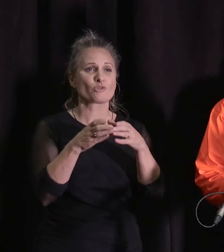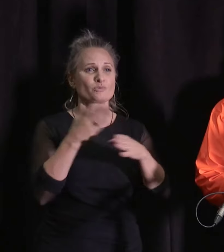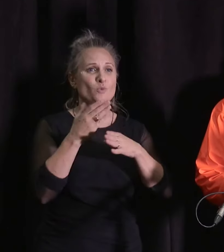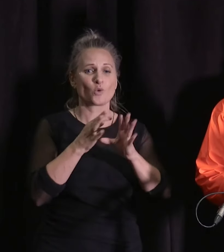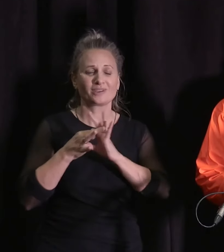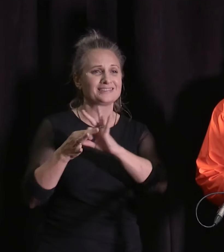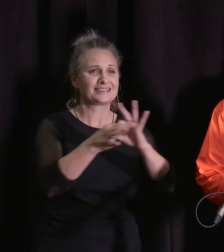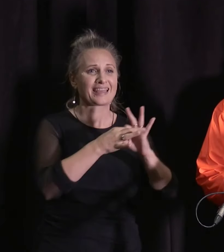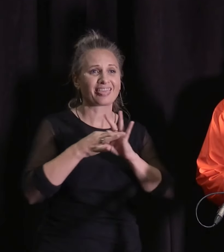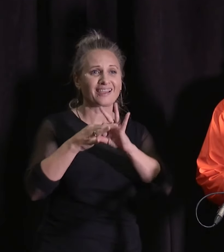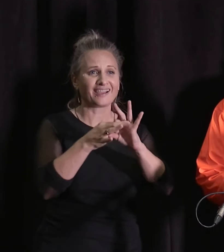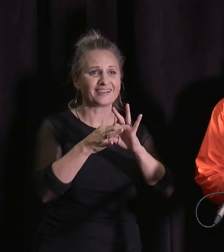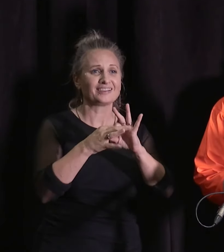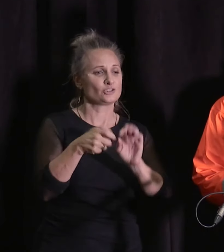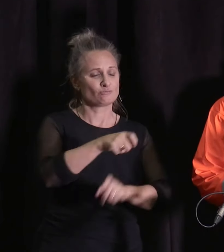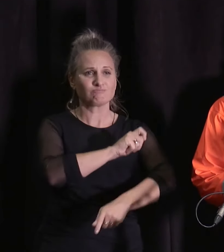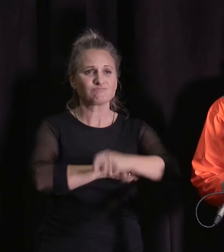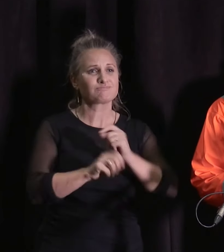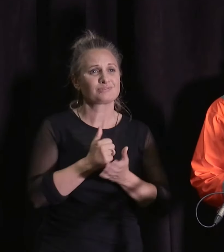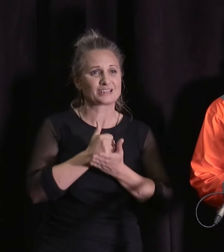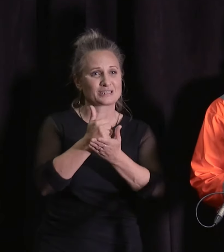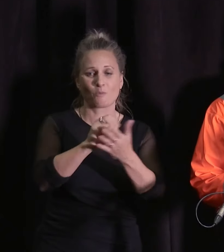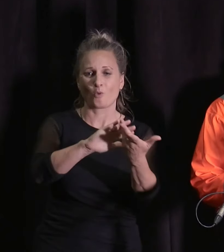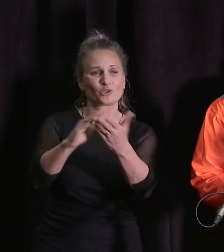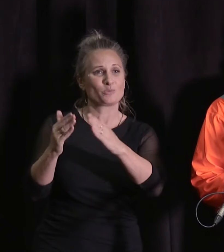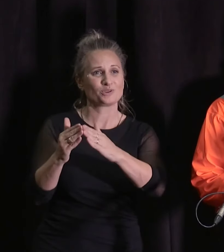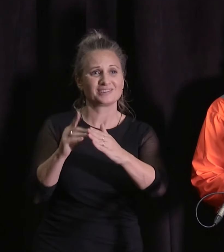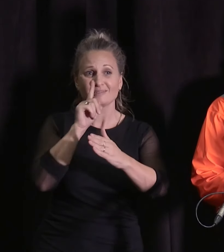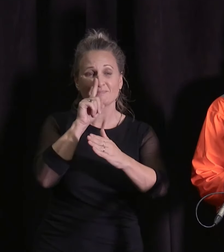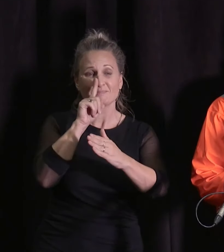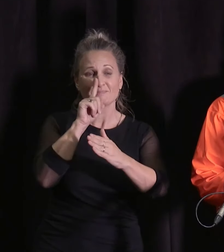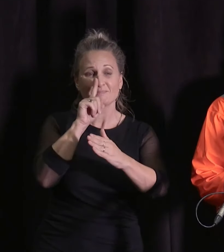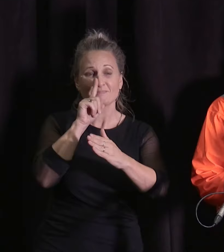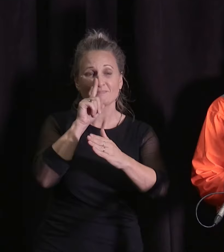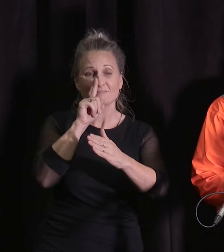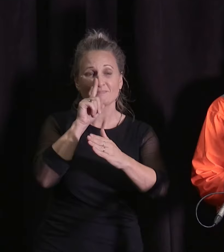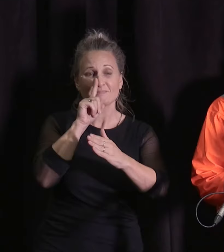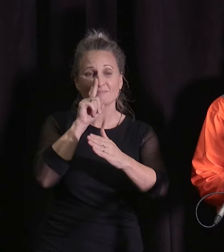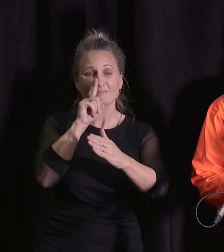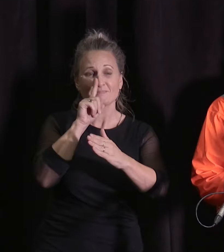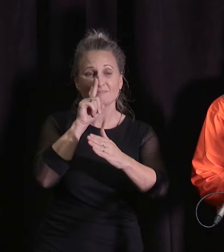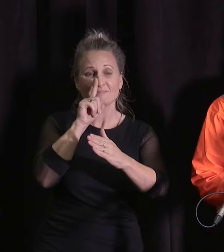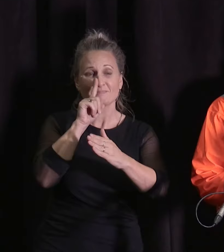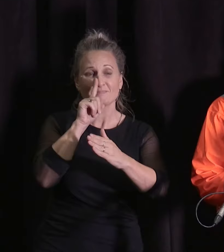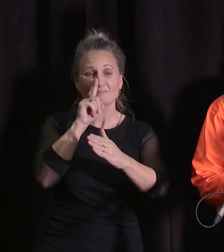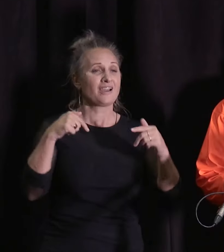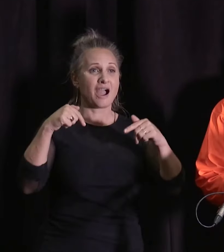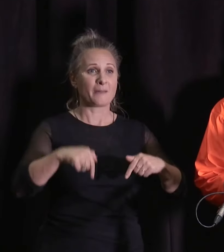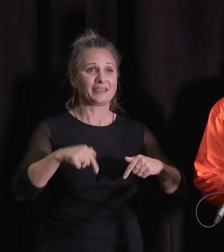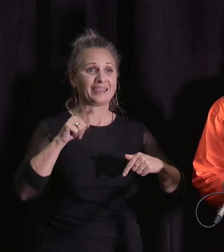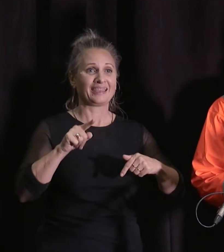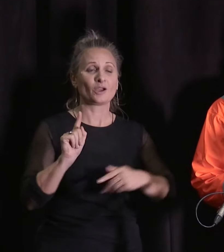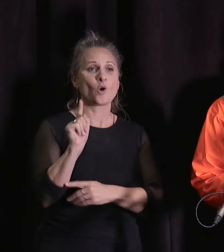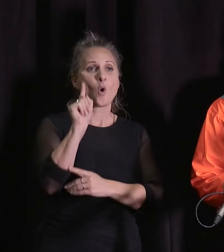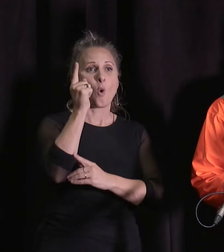fellow Kiwis who have been in need and I really want to thank them. I'm here today this morning at the Trust Stadium